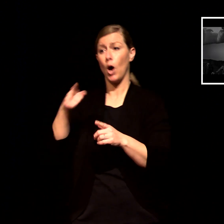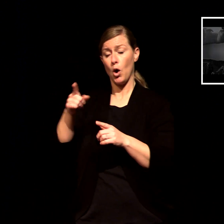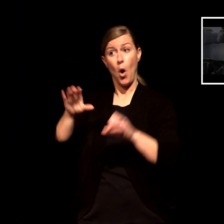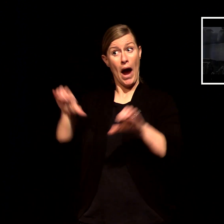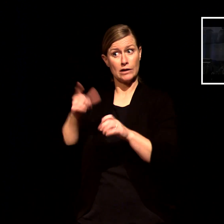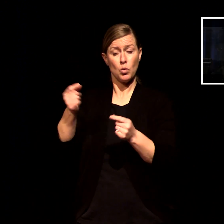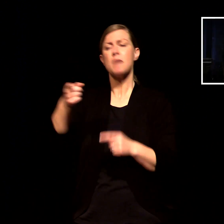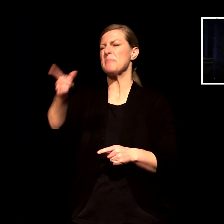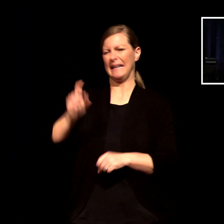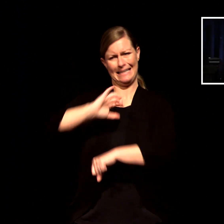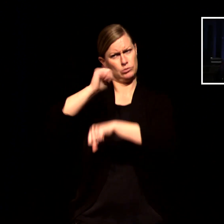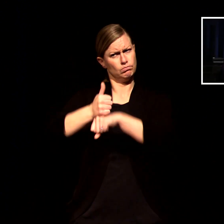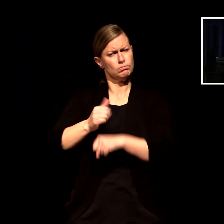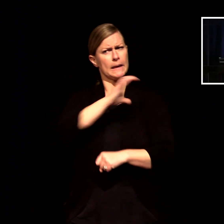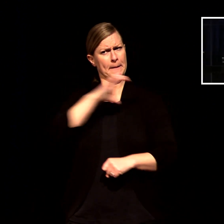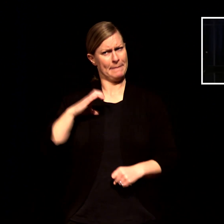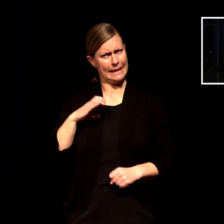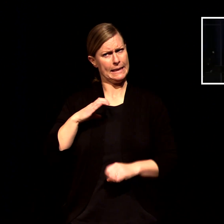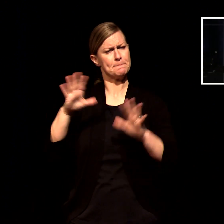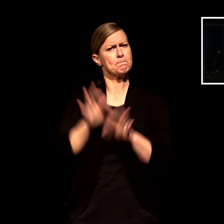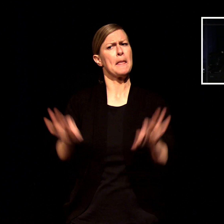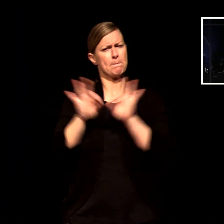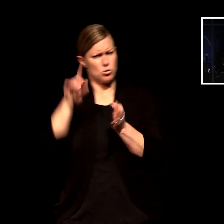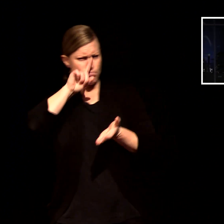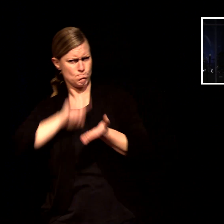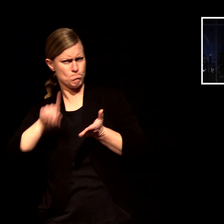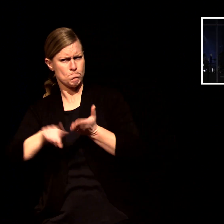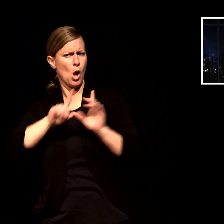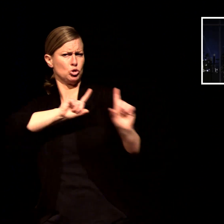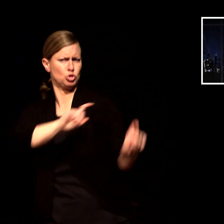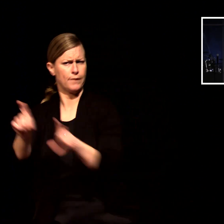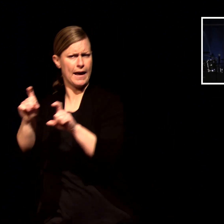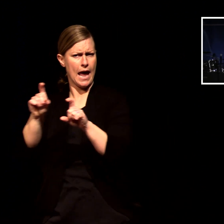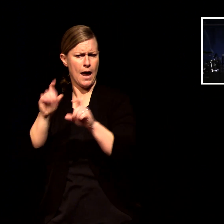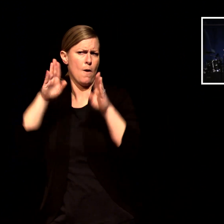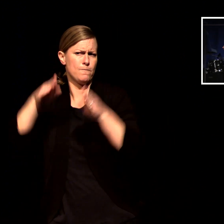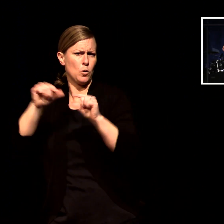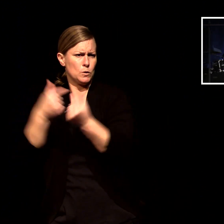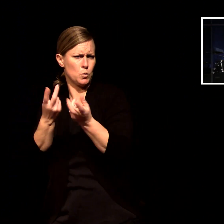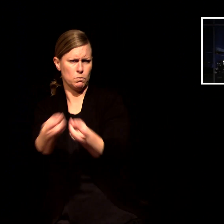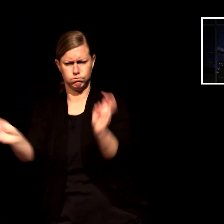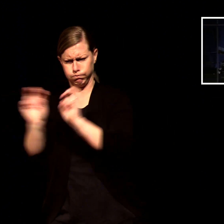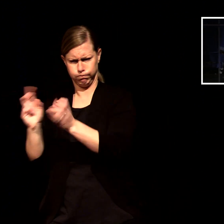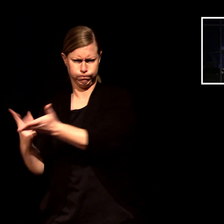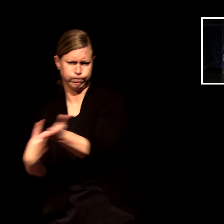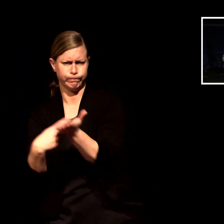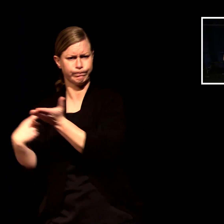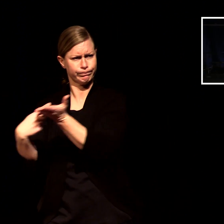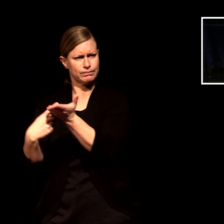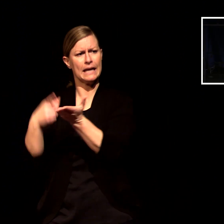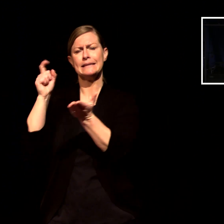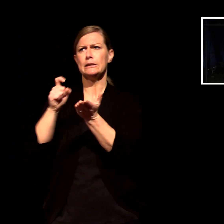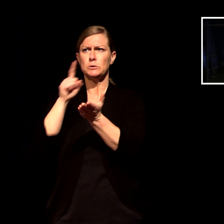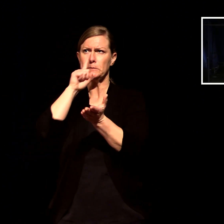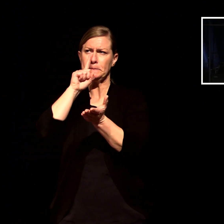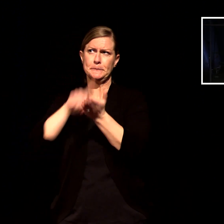need you to get a focus group together to judge the feasibility of a brand new harvest campaign